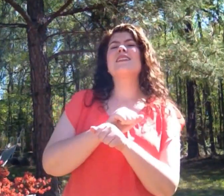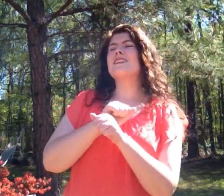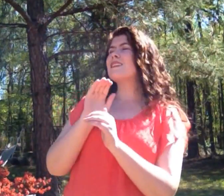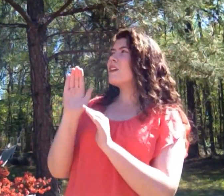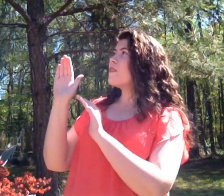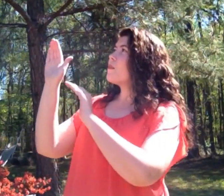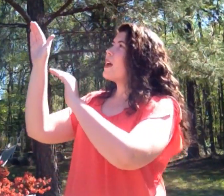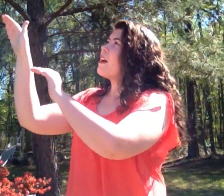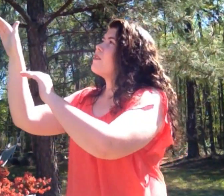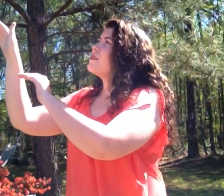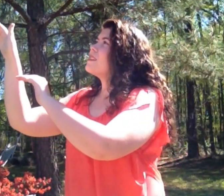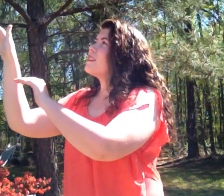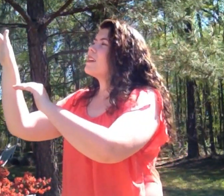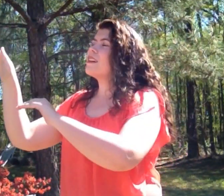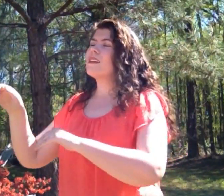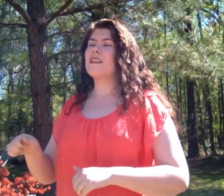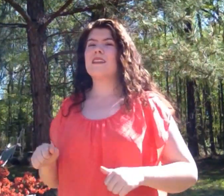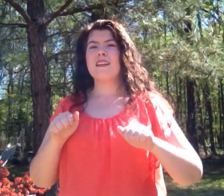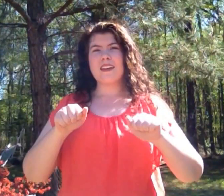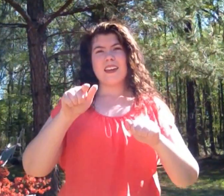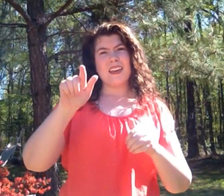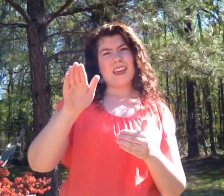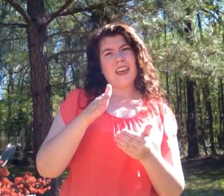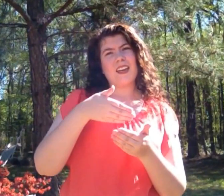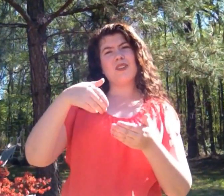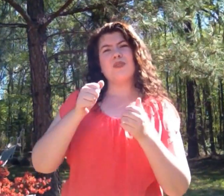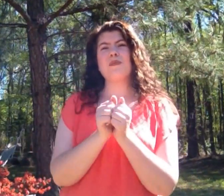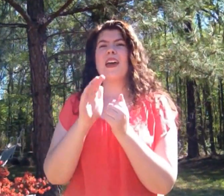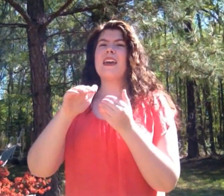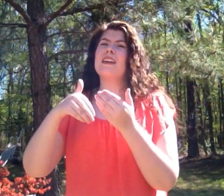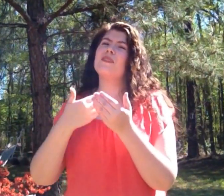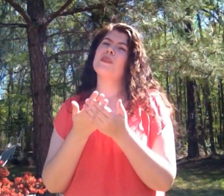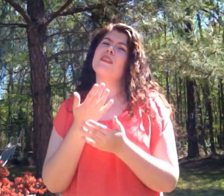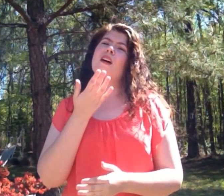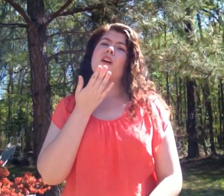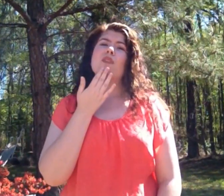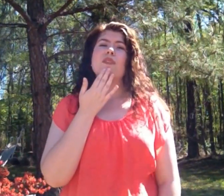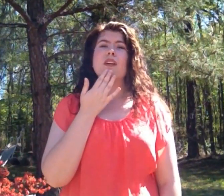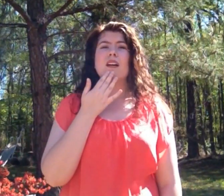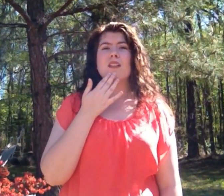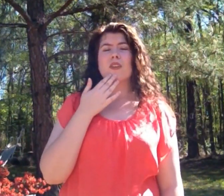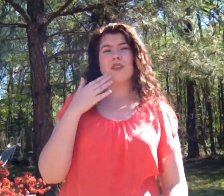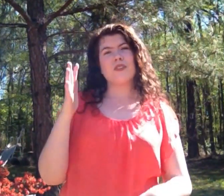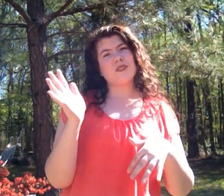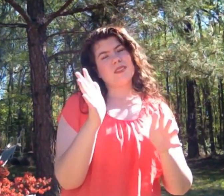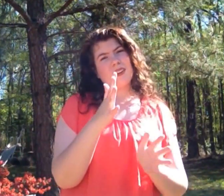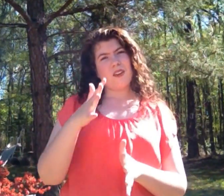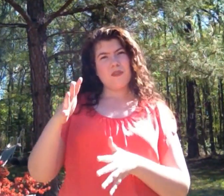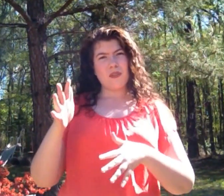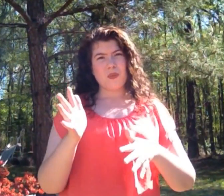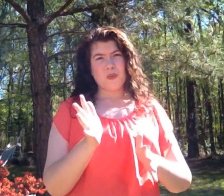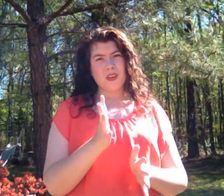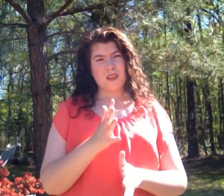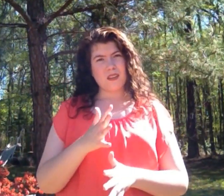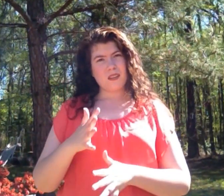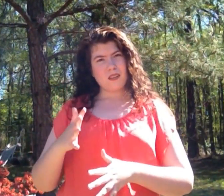of the mountain? Can you paint with all the colors of the wind?